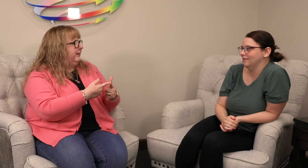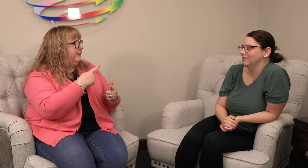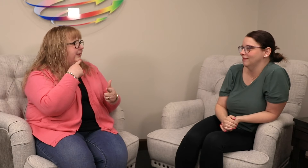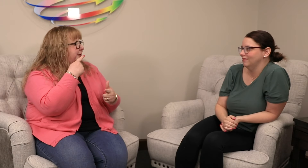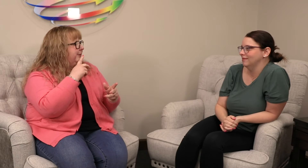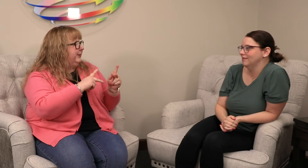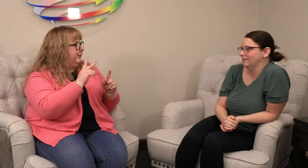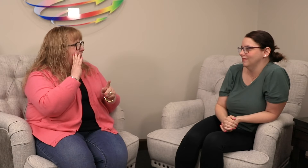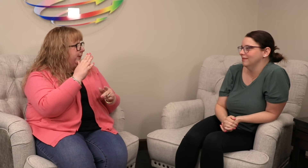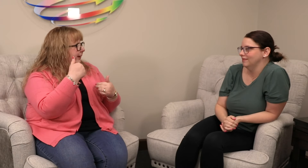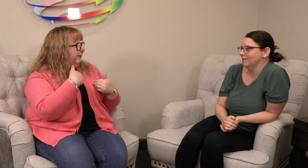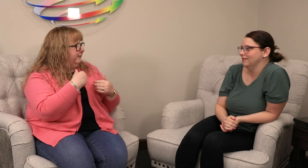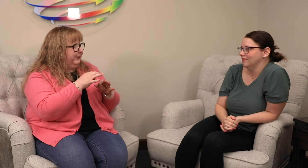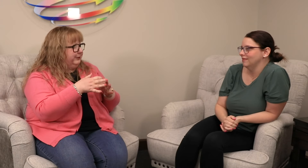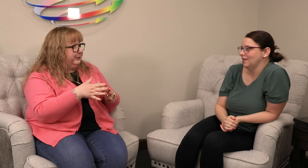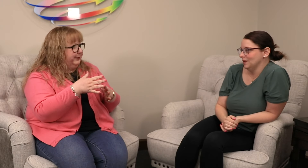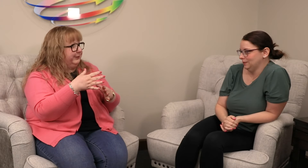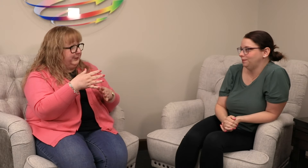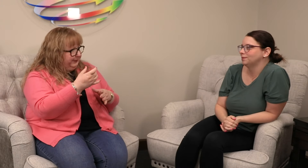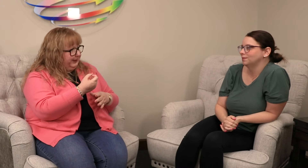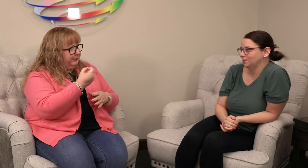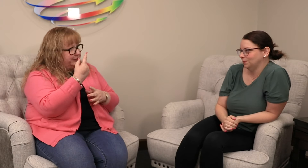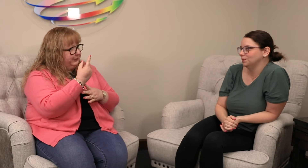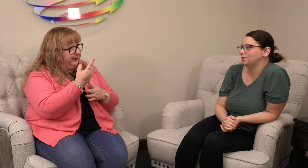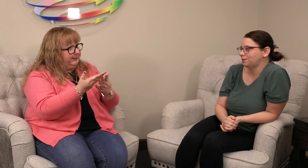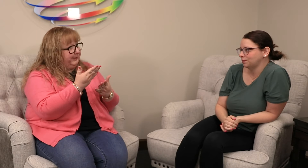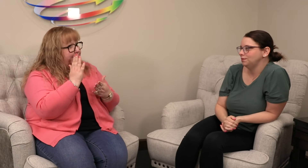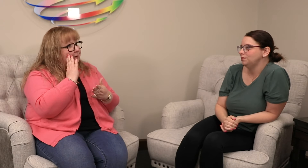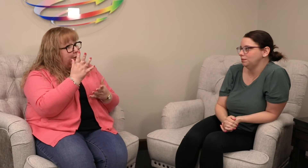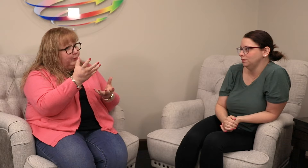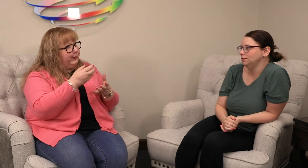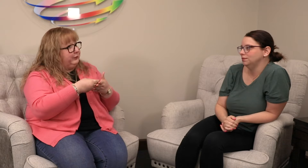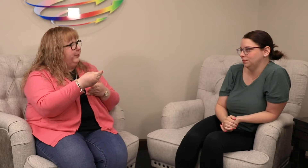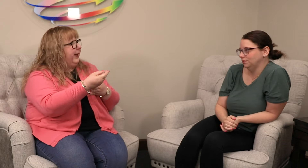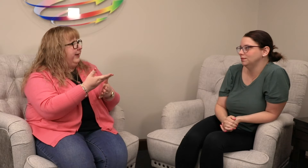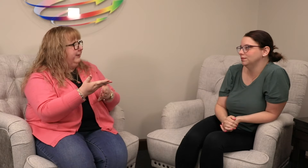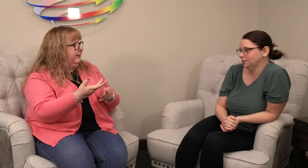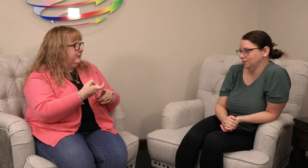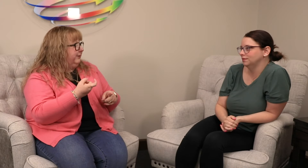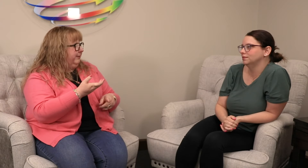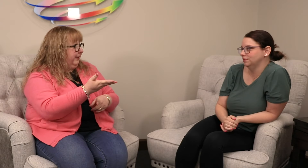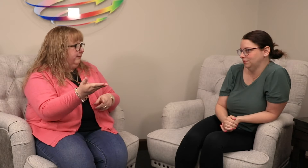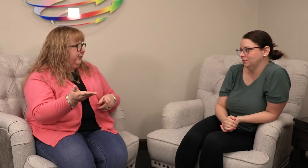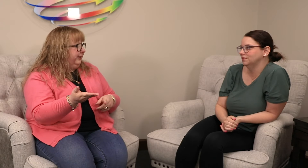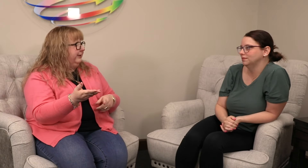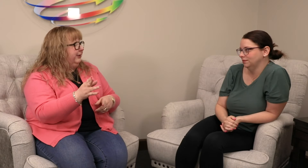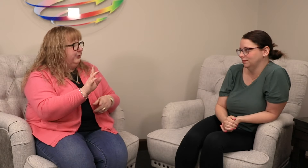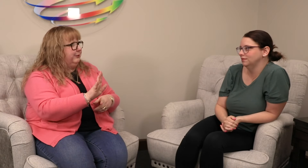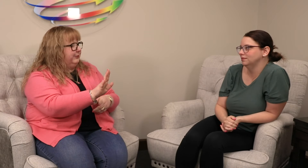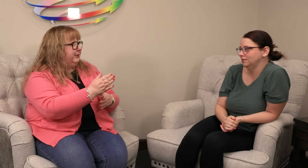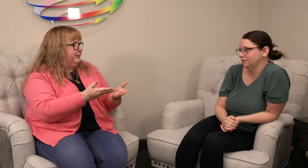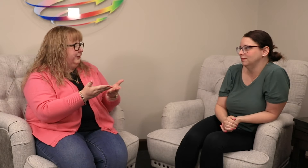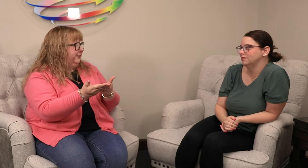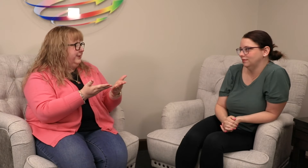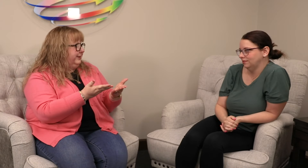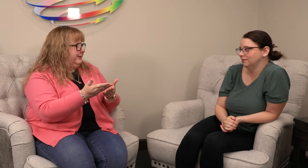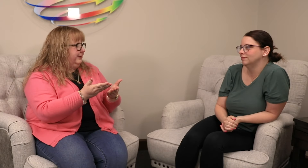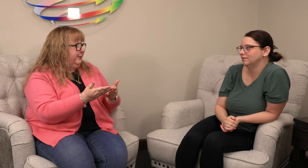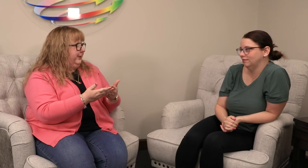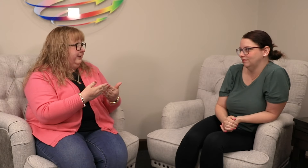then the hearing people would have an interpreter so that they understood and maybe we'll want to buy things from them. Right. Use their services. It would be